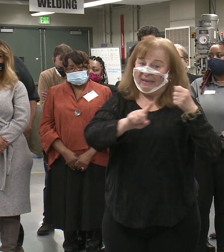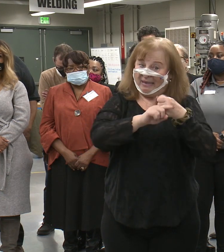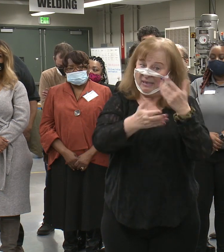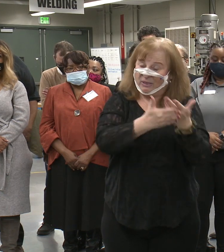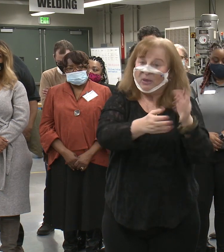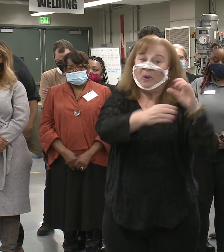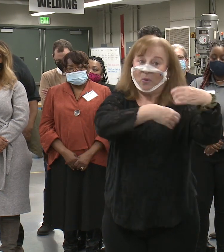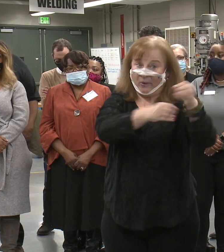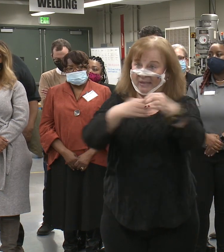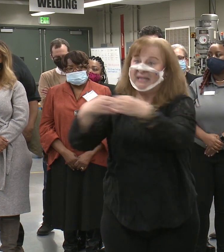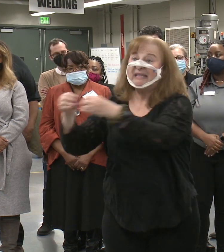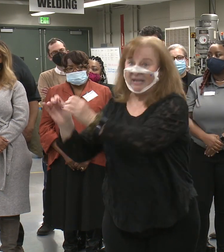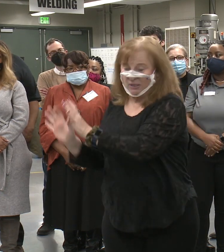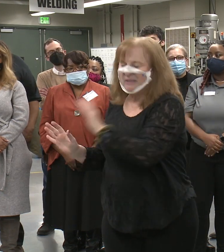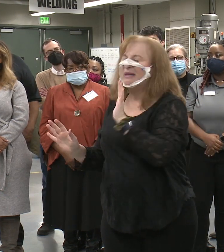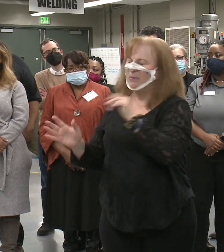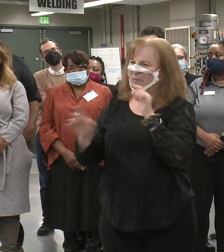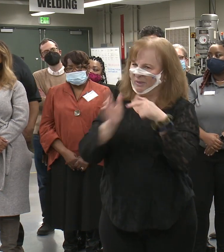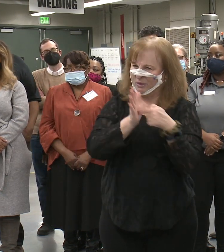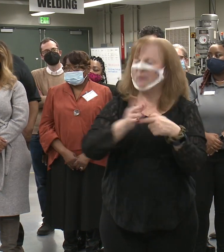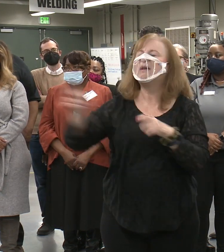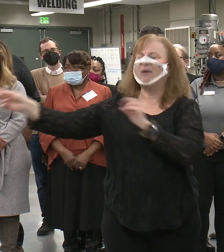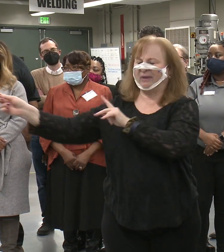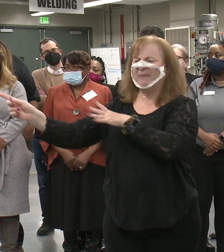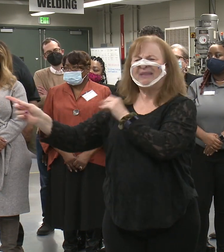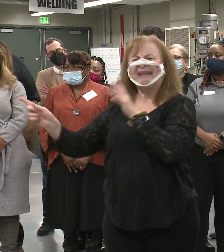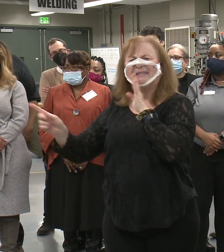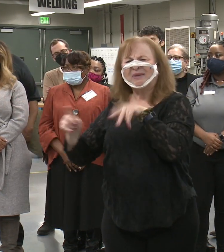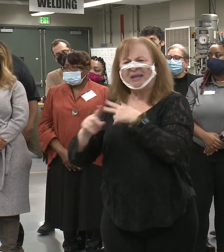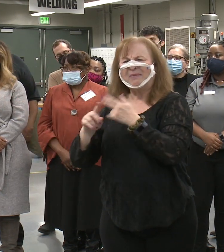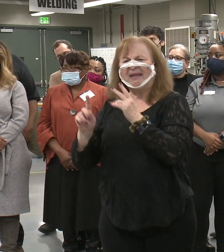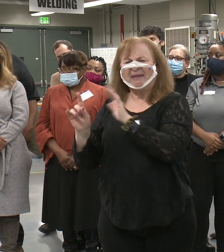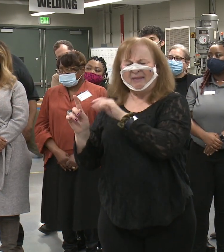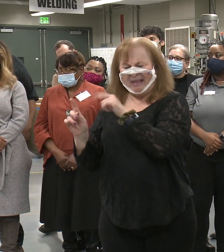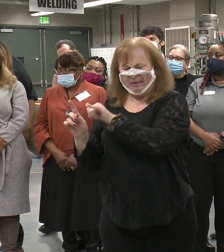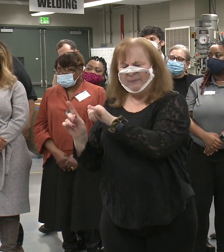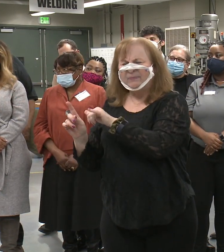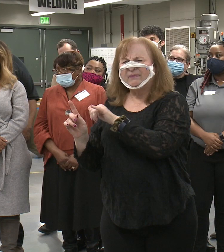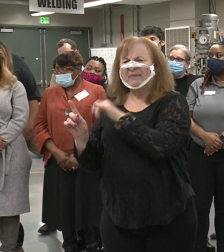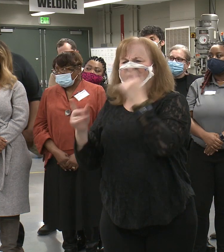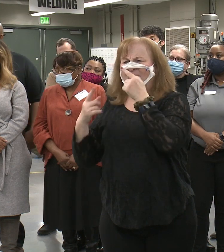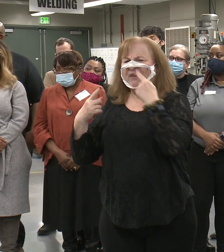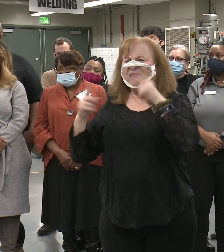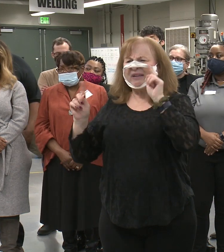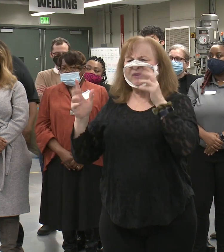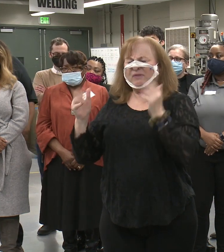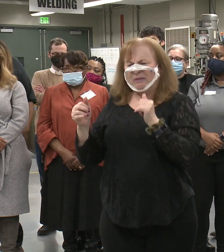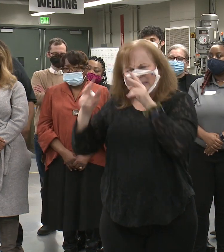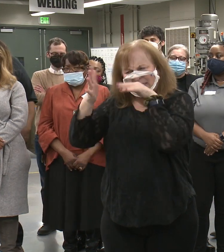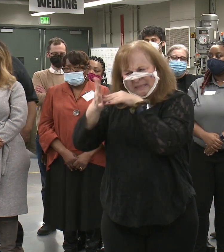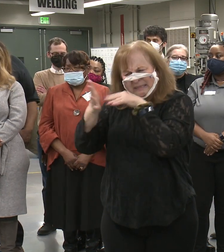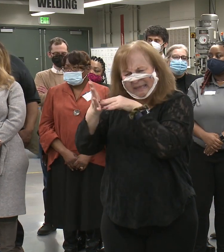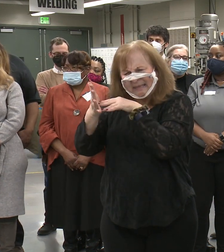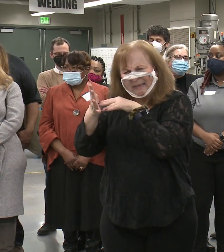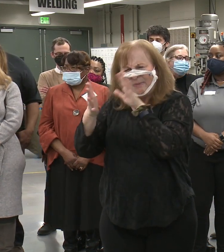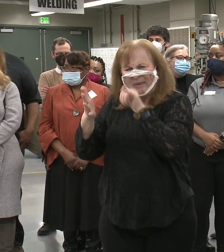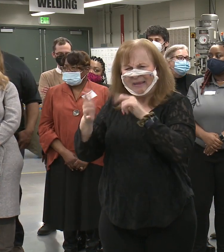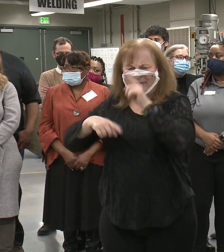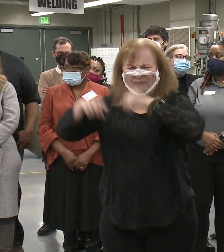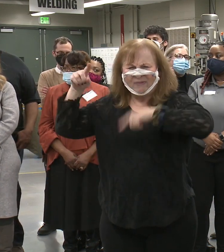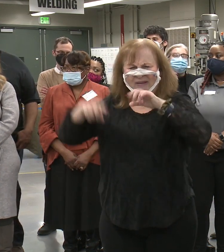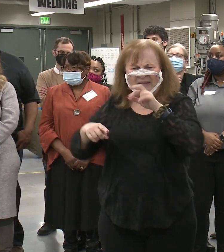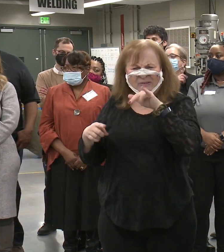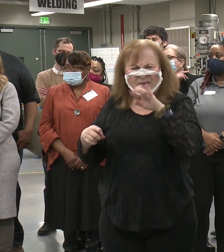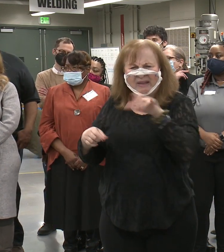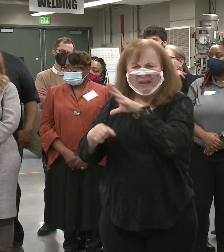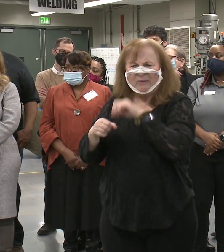those organizations that it will be reflected. Okay. And then speaking of Safe Streets, I know that the effectiveness is currently being studied by a variety of sources,